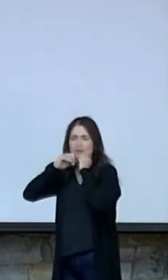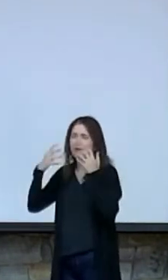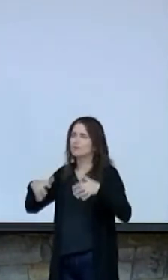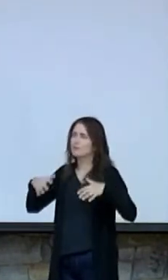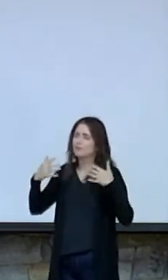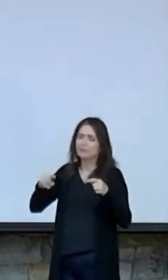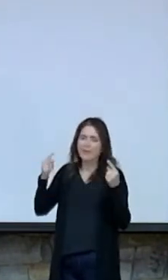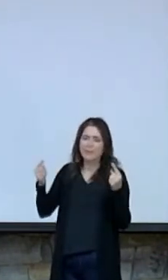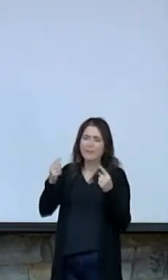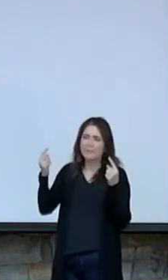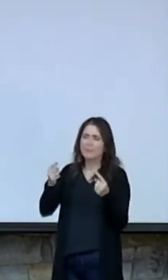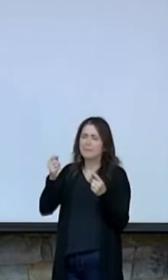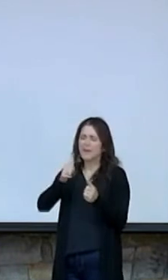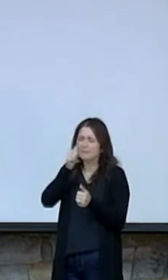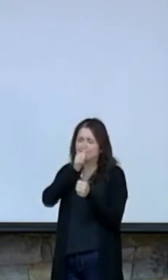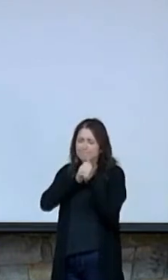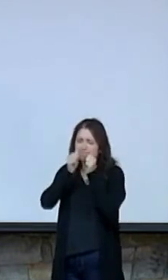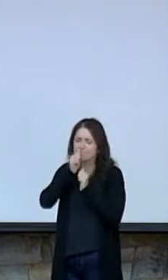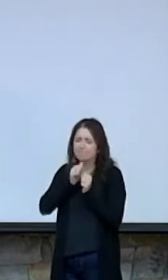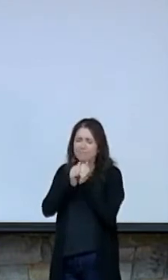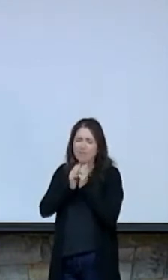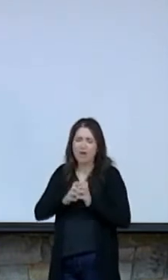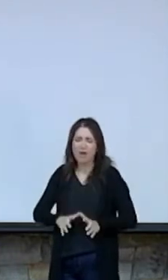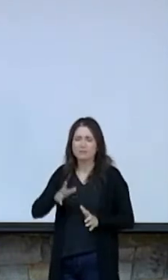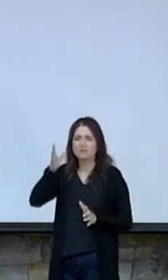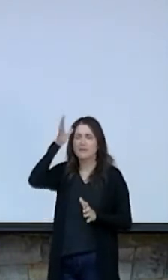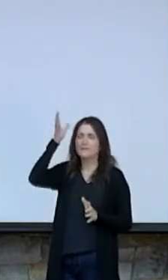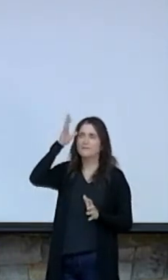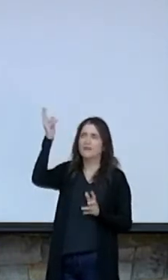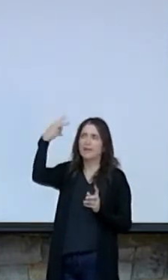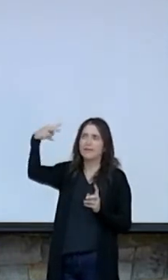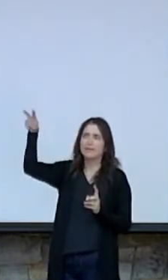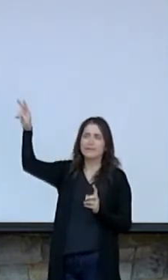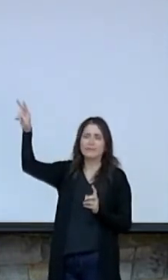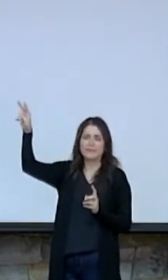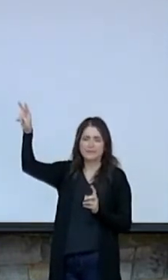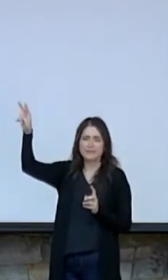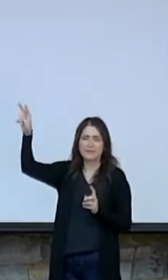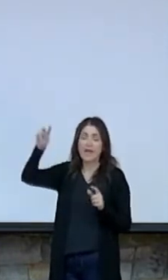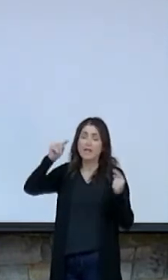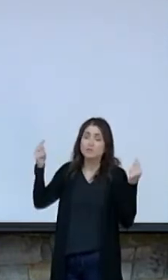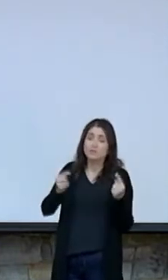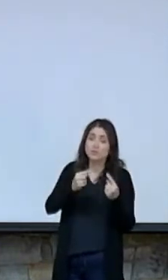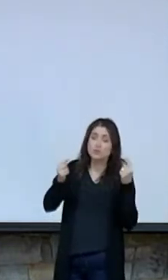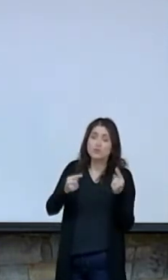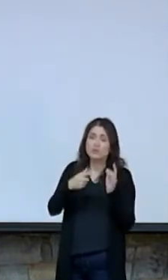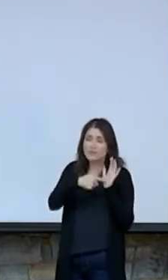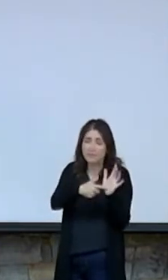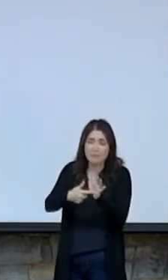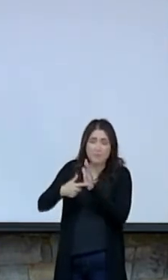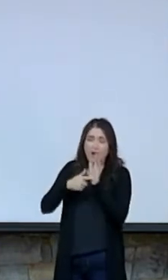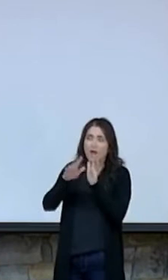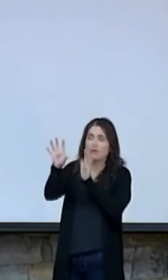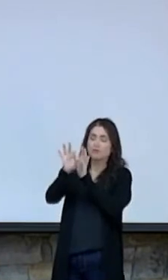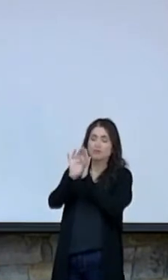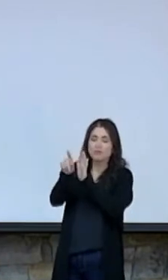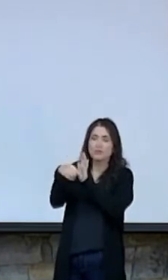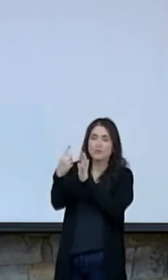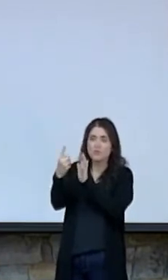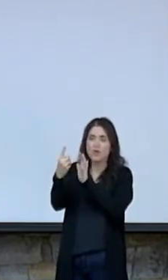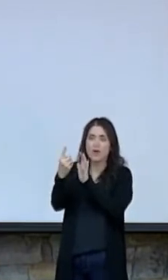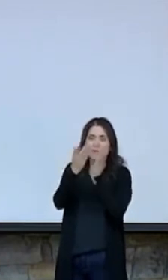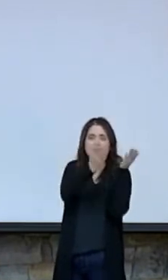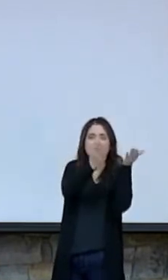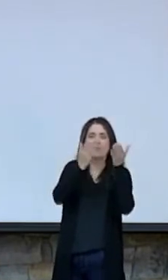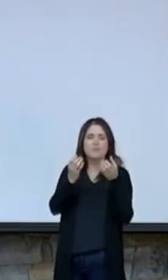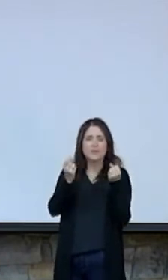the Father turns his face away as wounds which mar the chosen one bring many sons